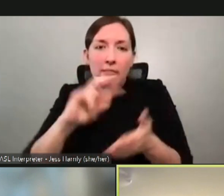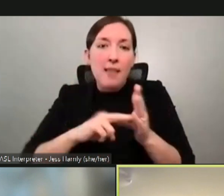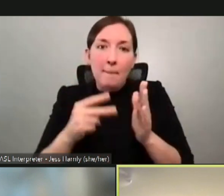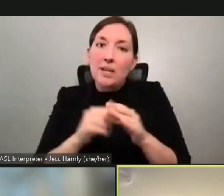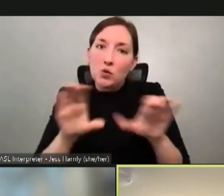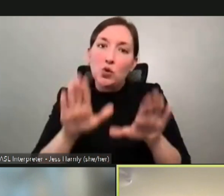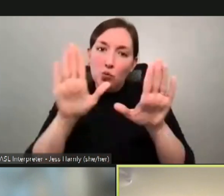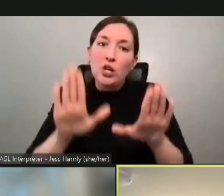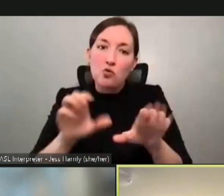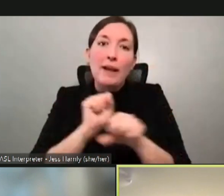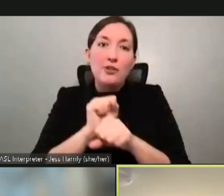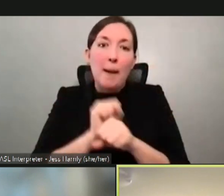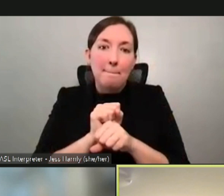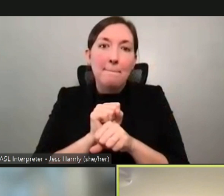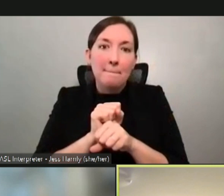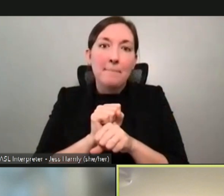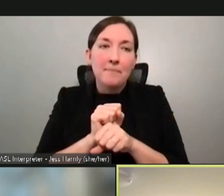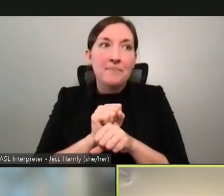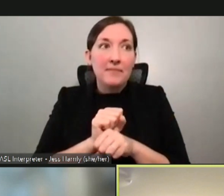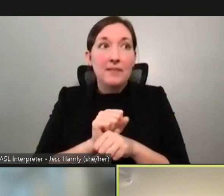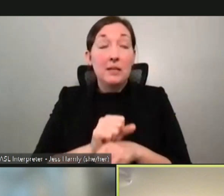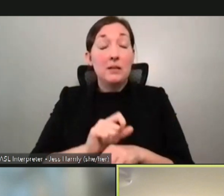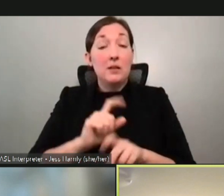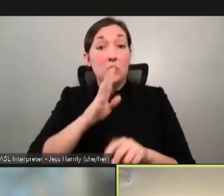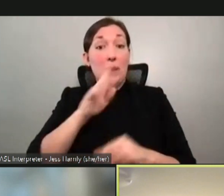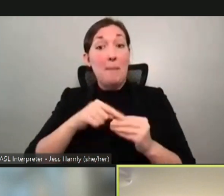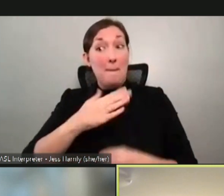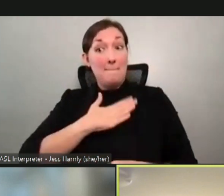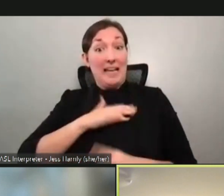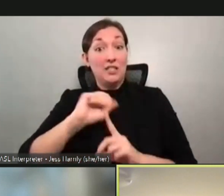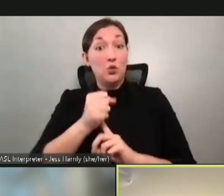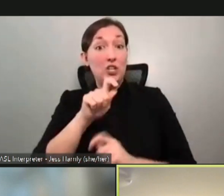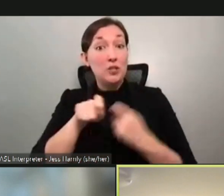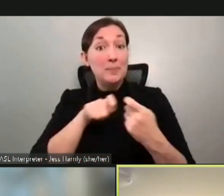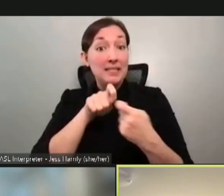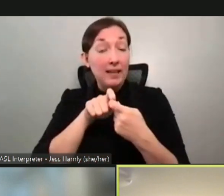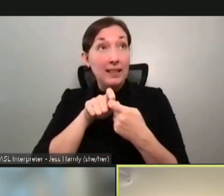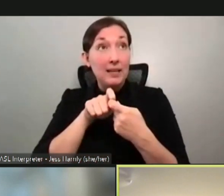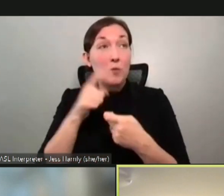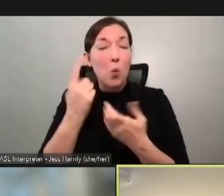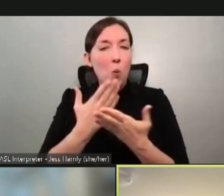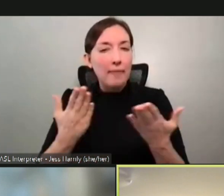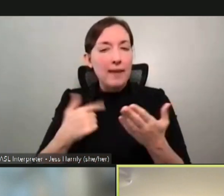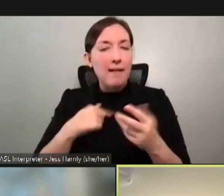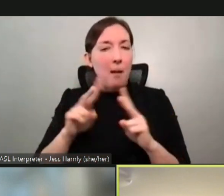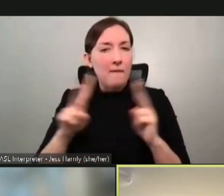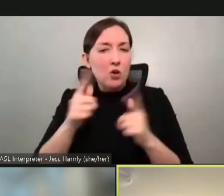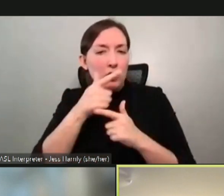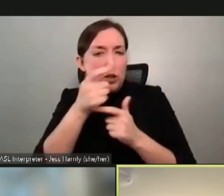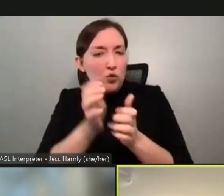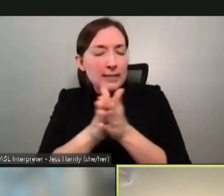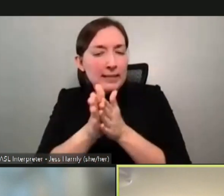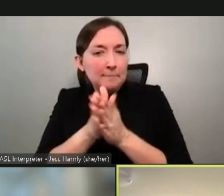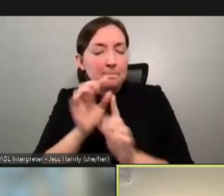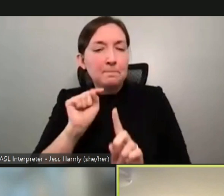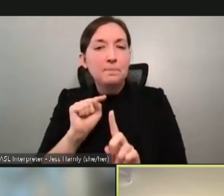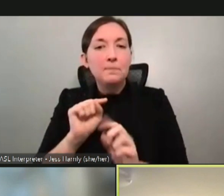And so, and talking to my case specifically, one of the things I'm very interested is,